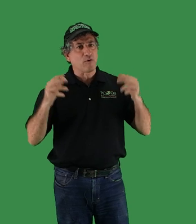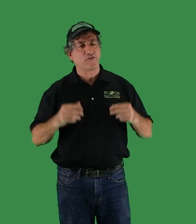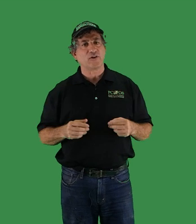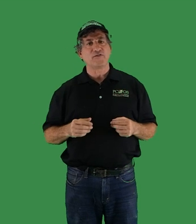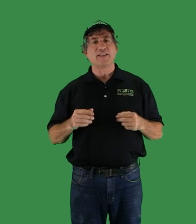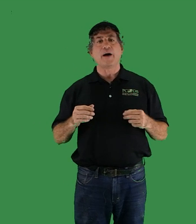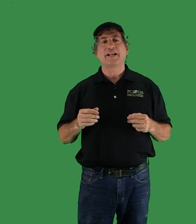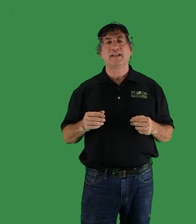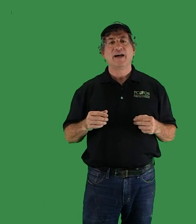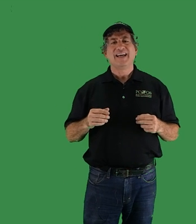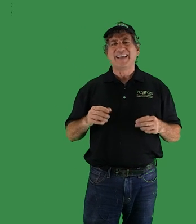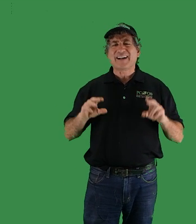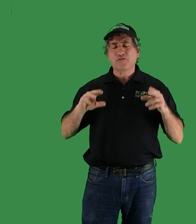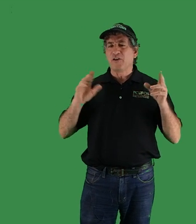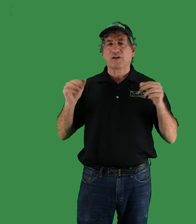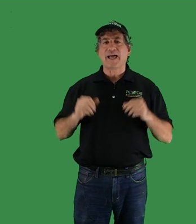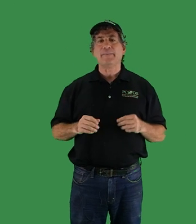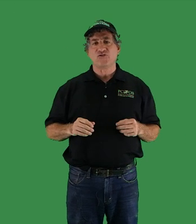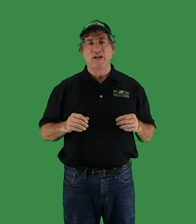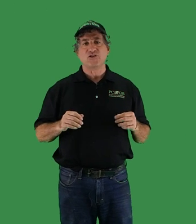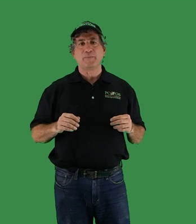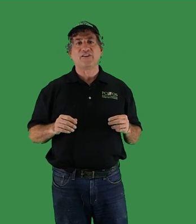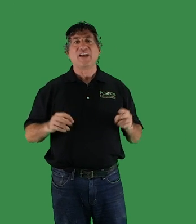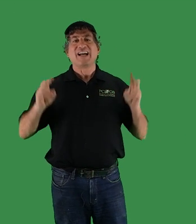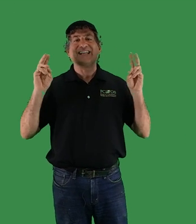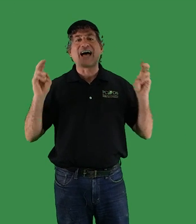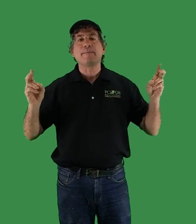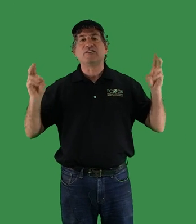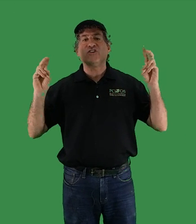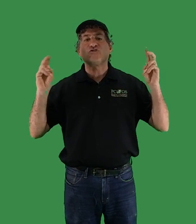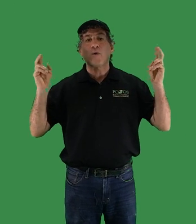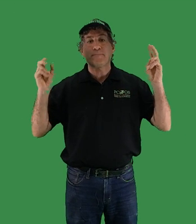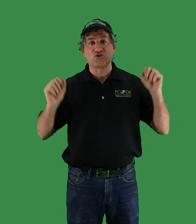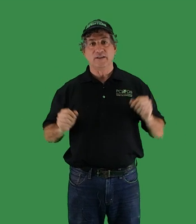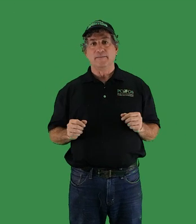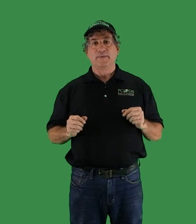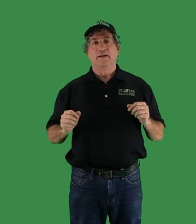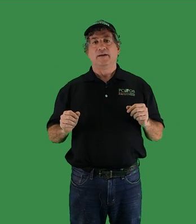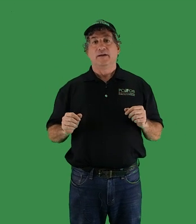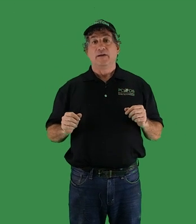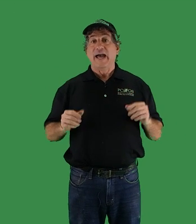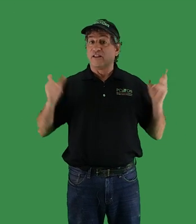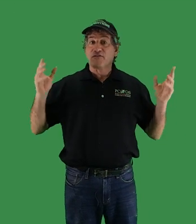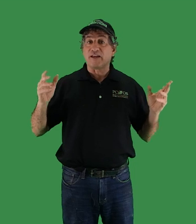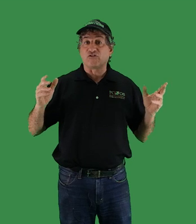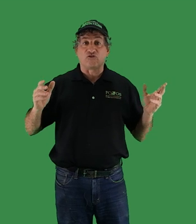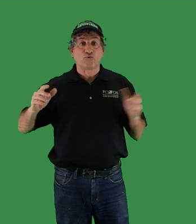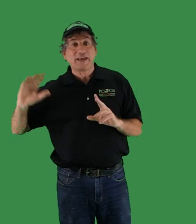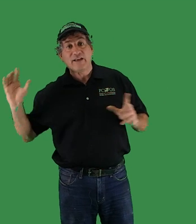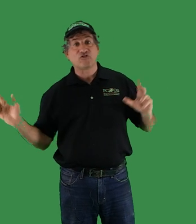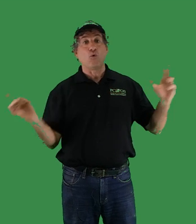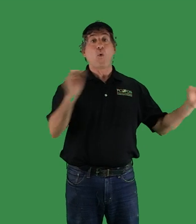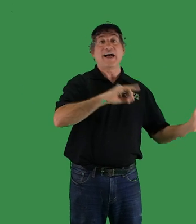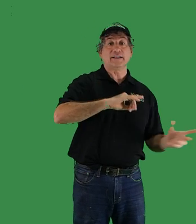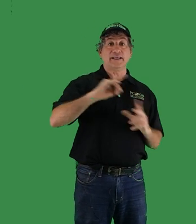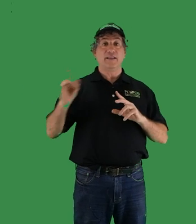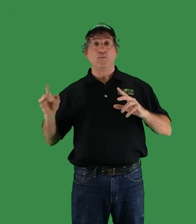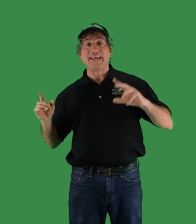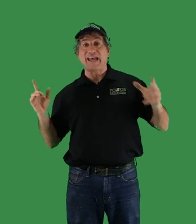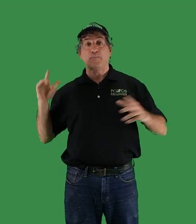refer to the phenomenon not as mere climate change, but as climate disruption. And if things are swinging so wildly that we can't